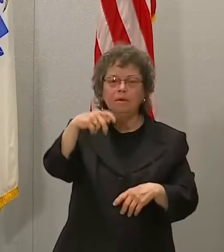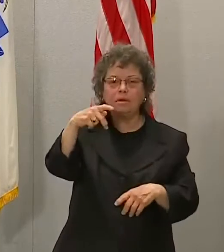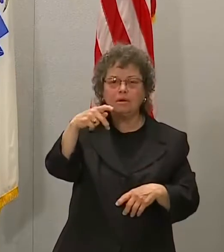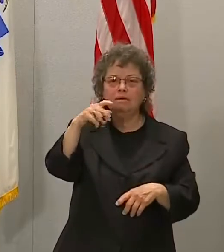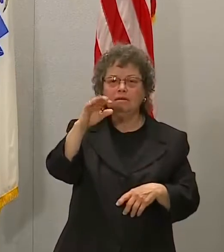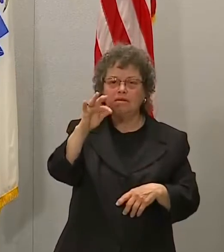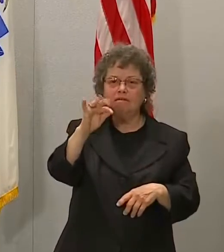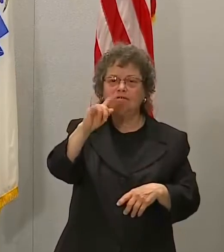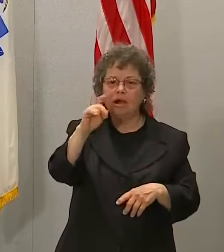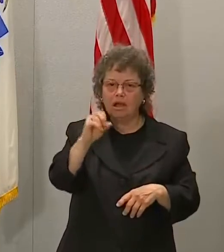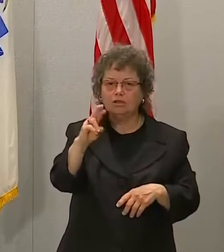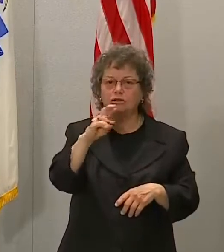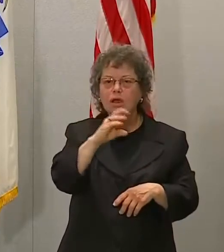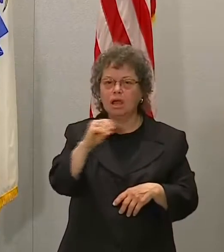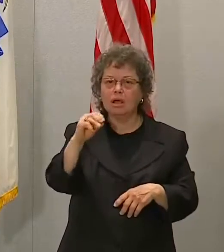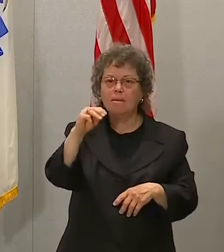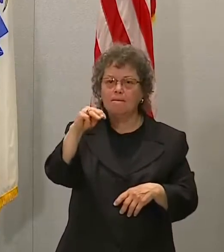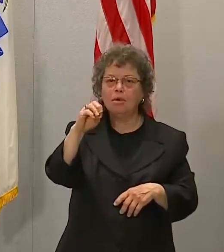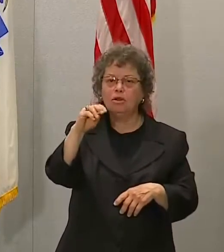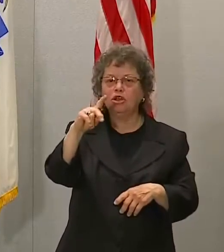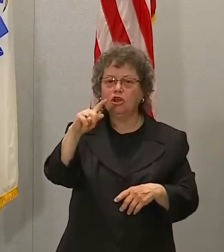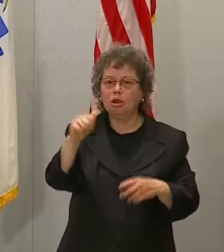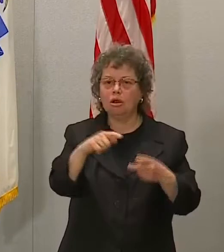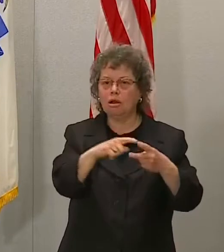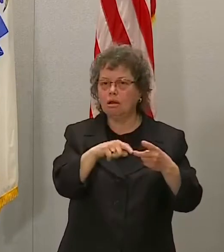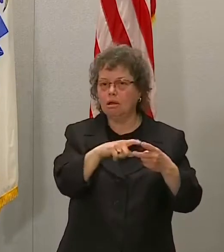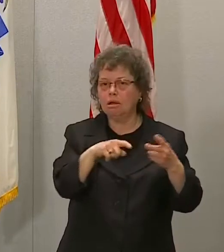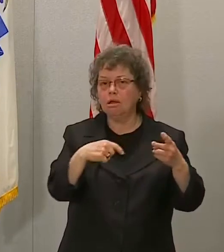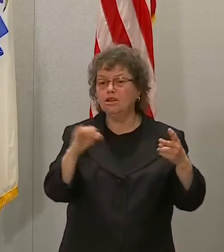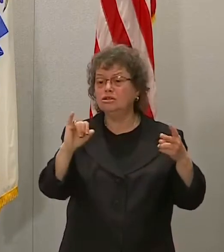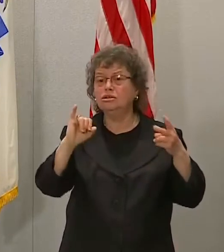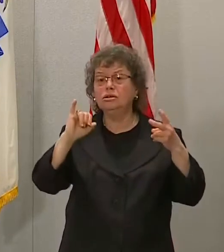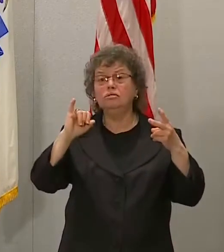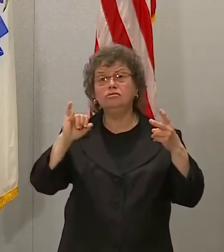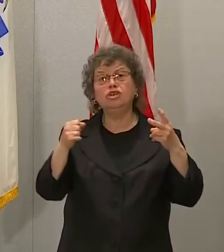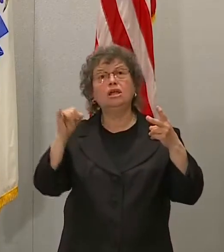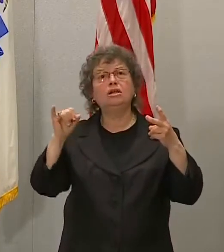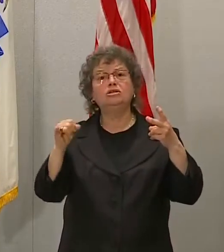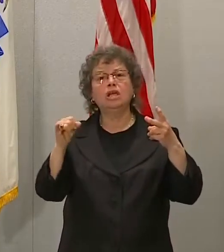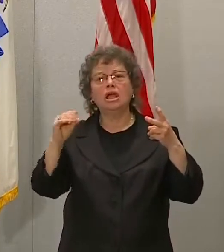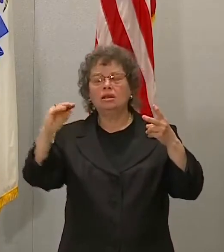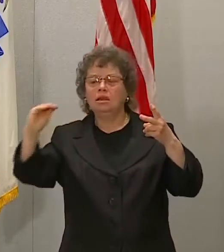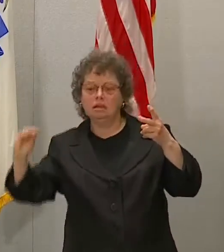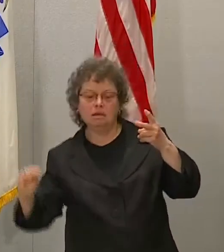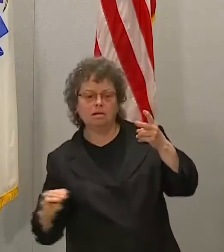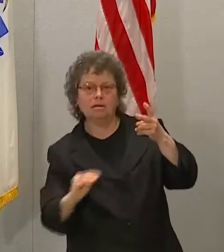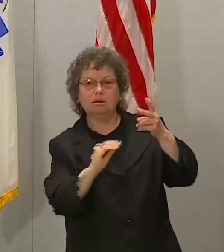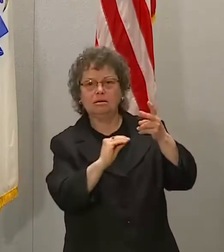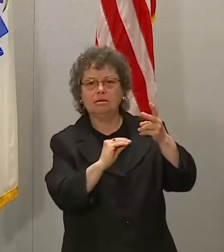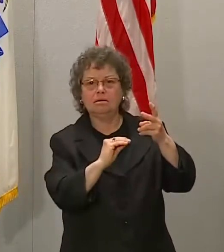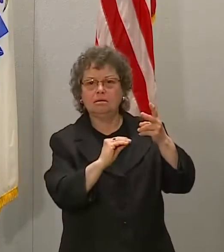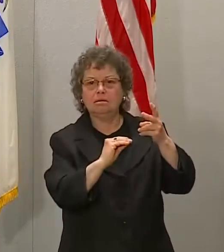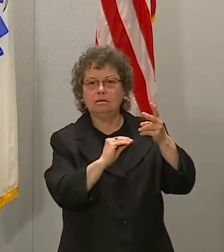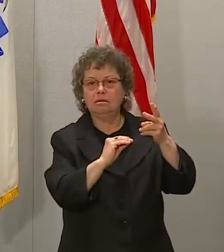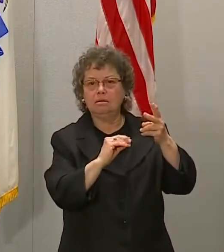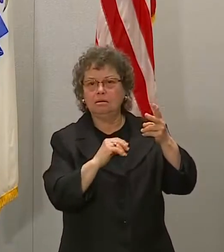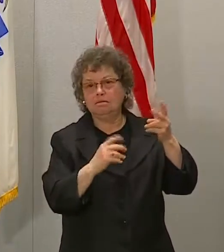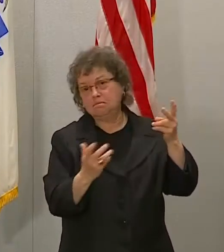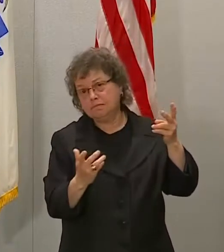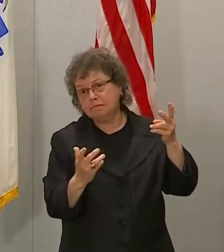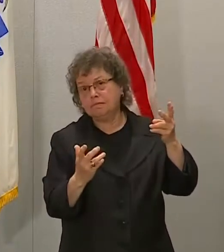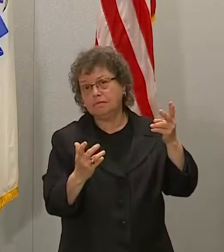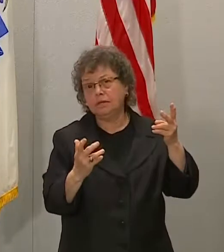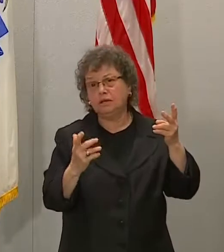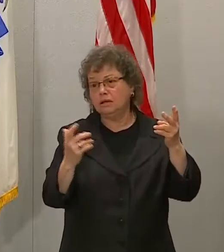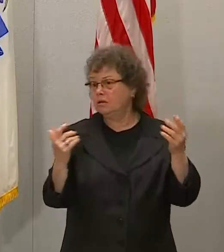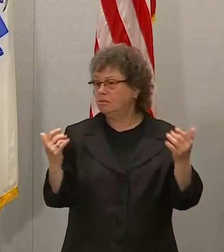Moderna doses. And I've always thought of the J&J as sort of the accelerant to where we already are. But